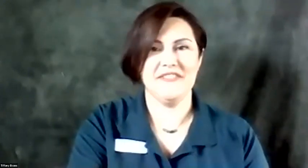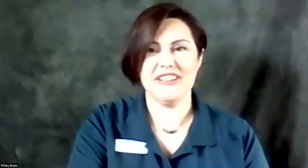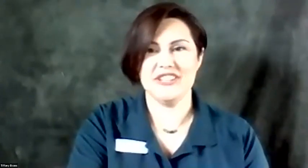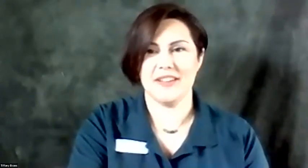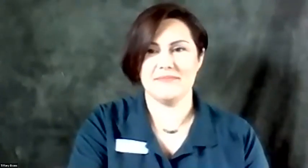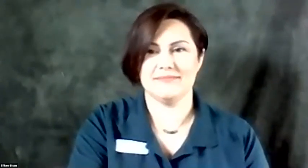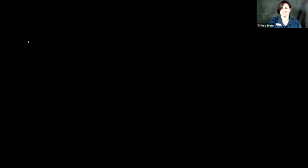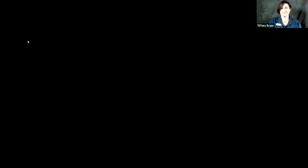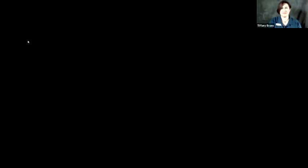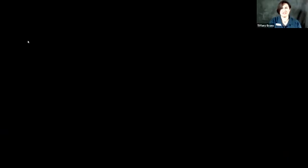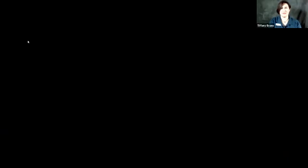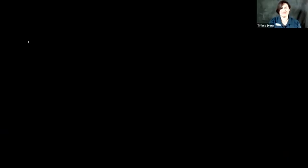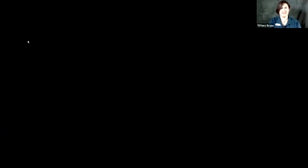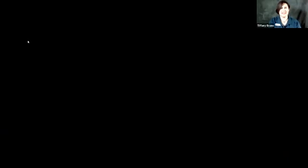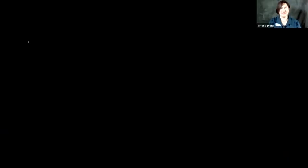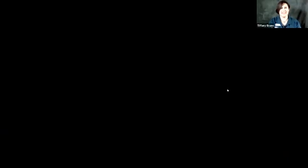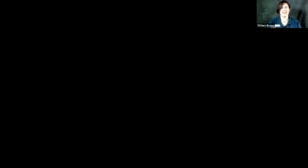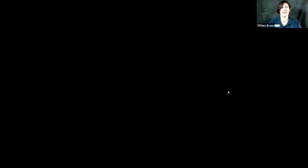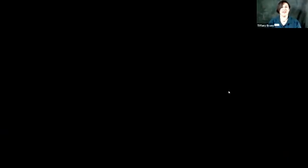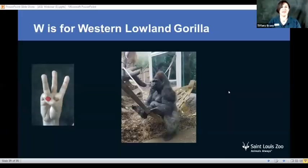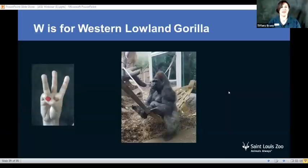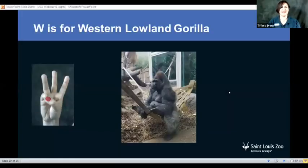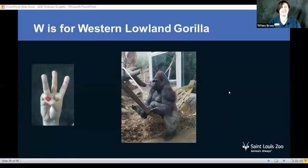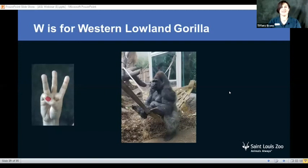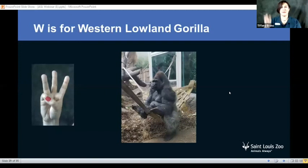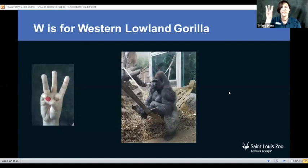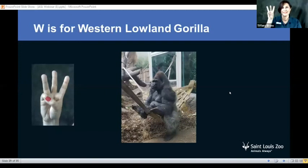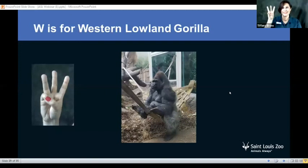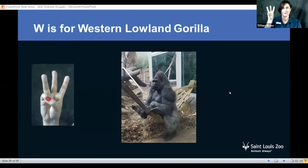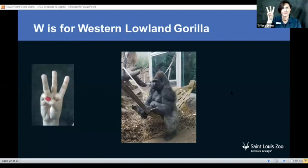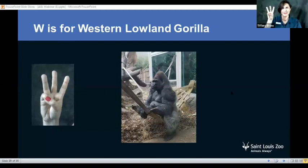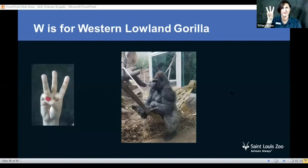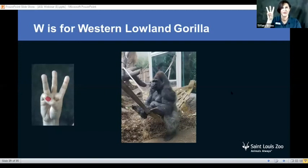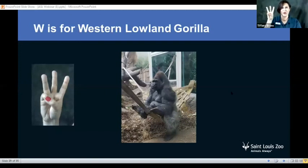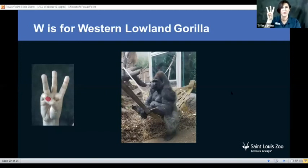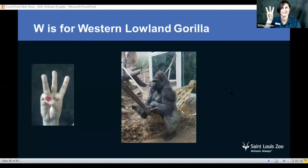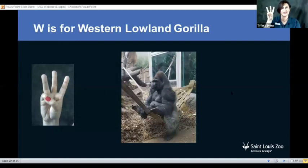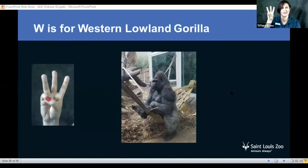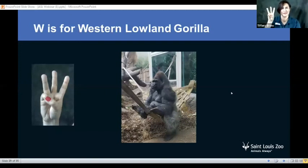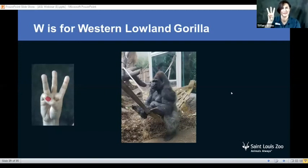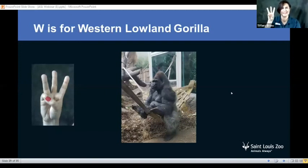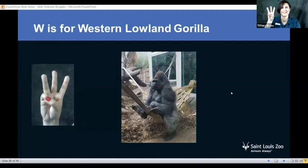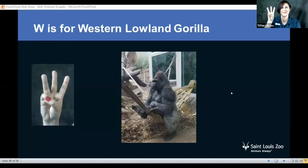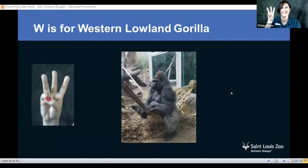finish up. So I'm going to share my screen again. Okay so remember that was W for Western Lowland Gorilla.